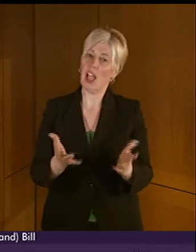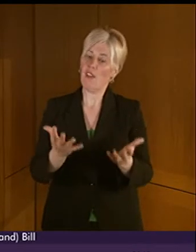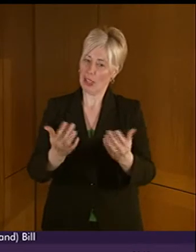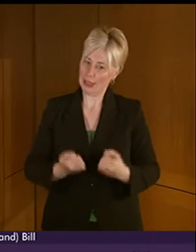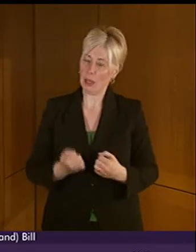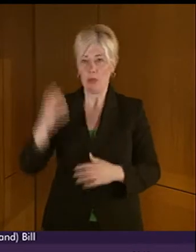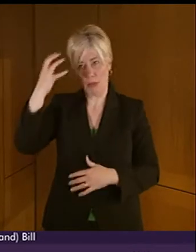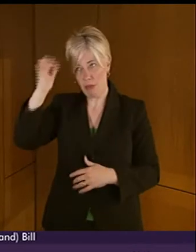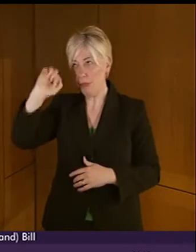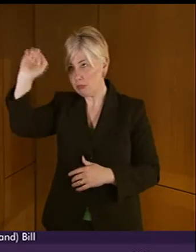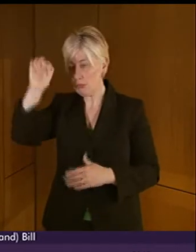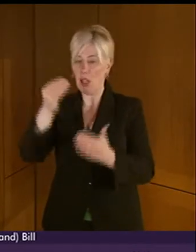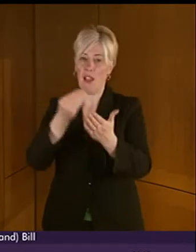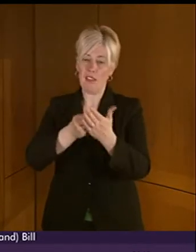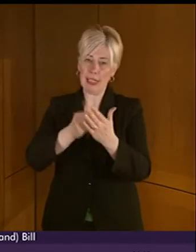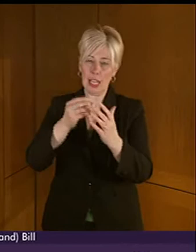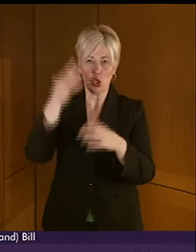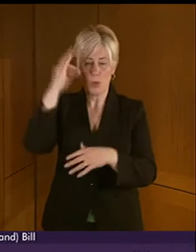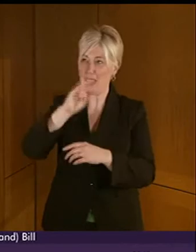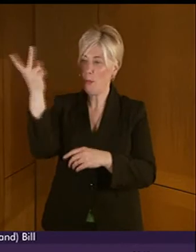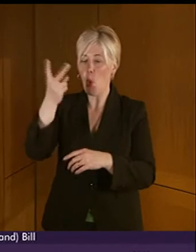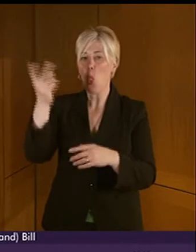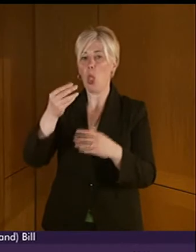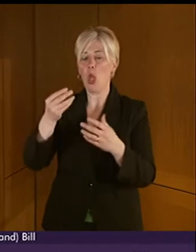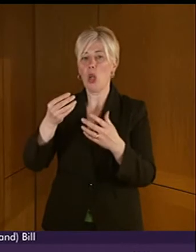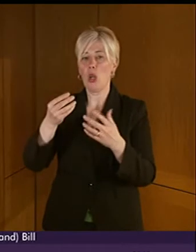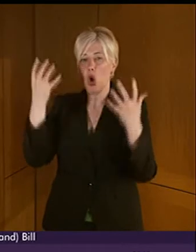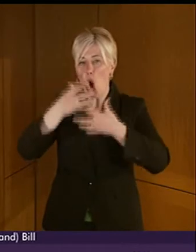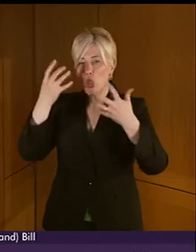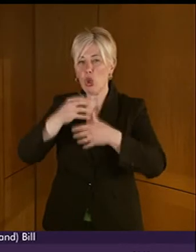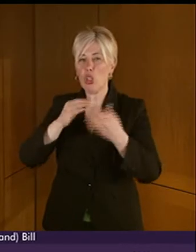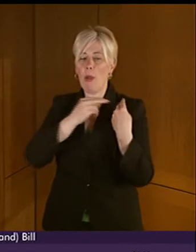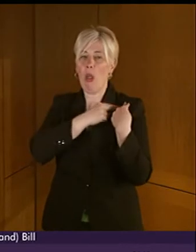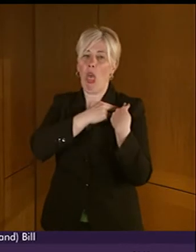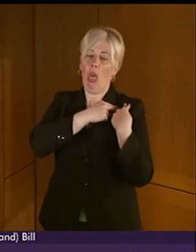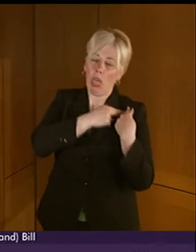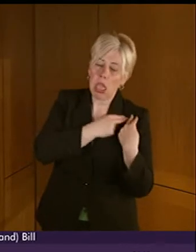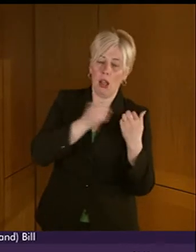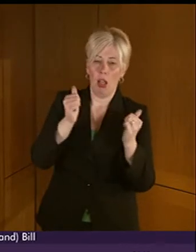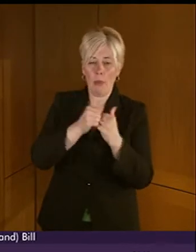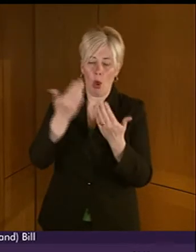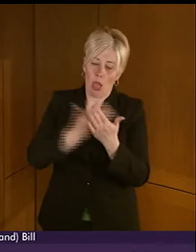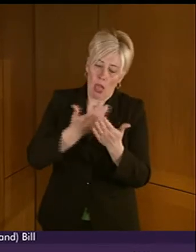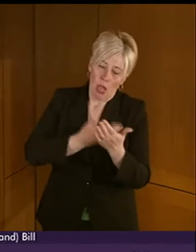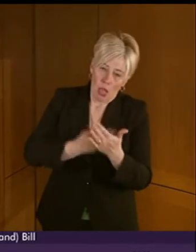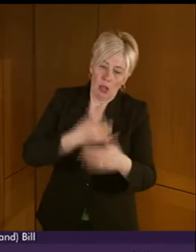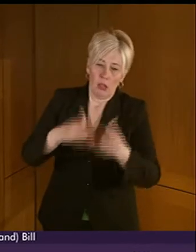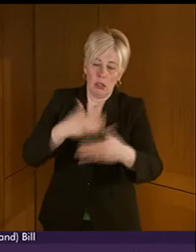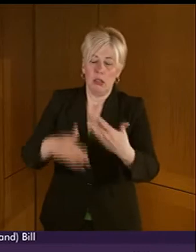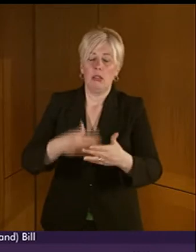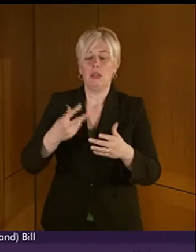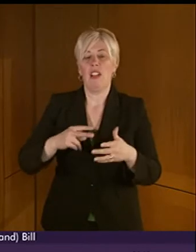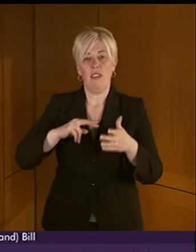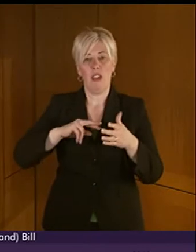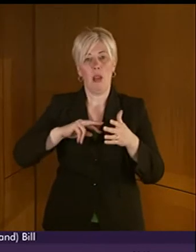and the finance committee's concern about the financial and bureaucratic burden in creating the national framework and plan, as developed